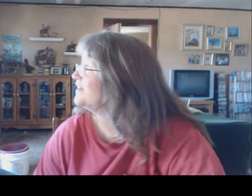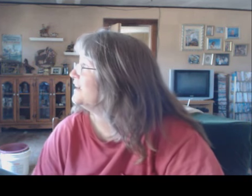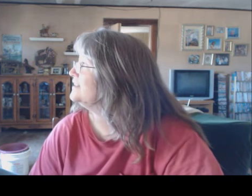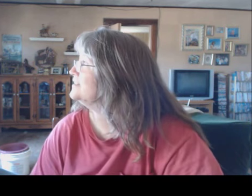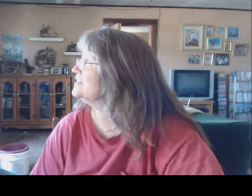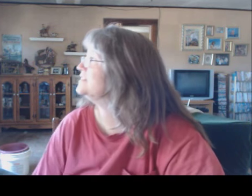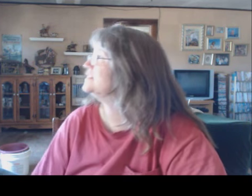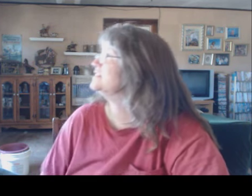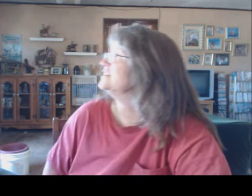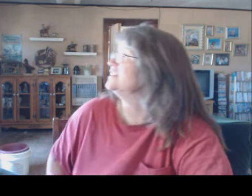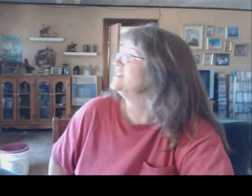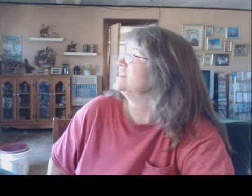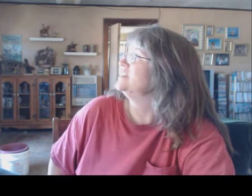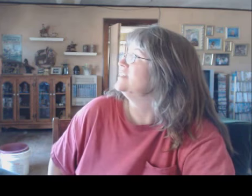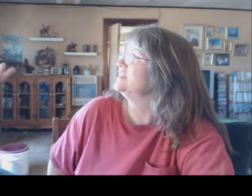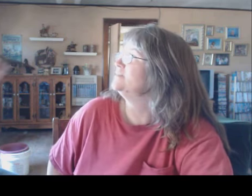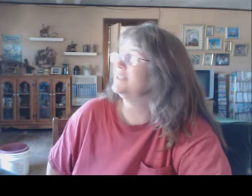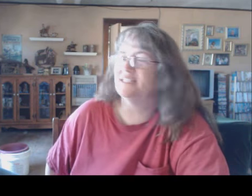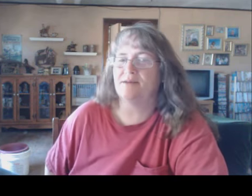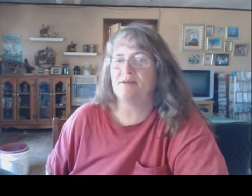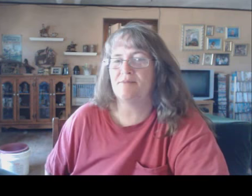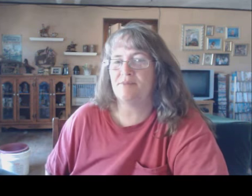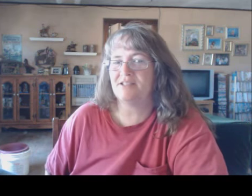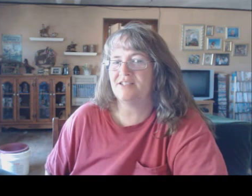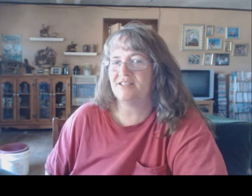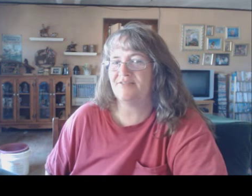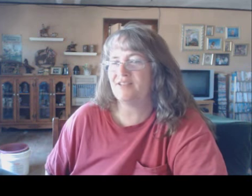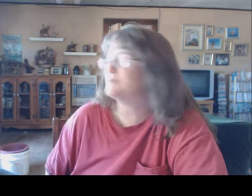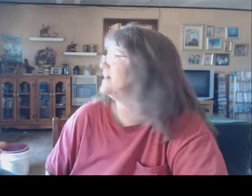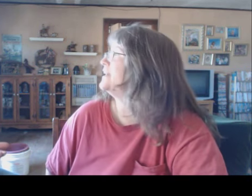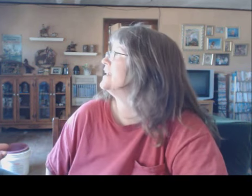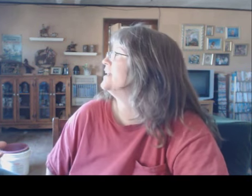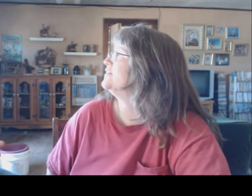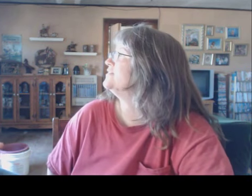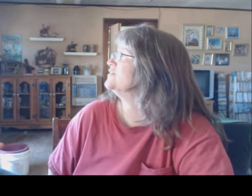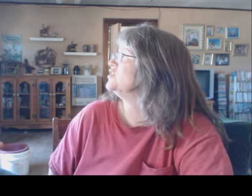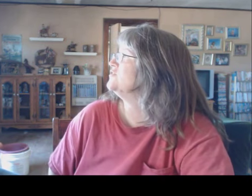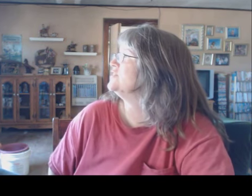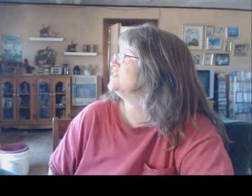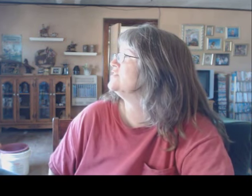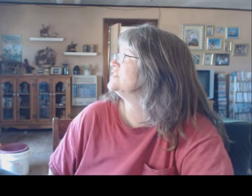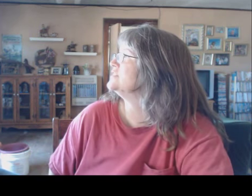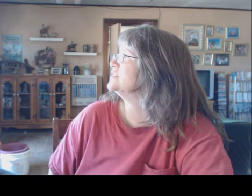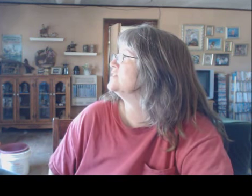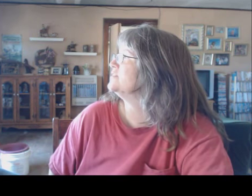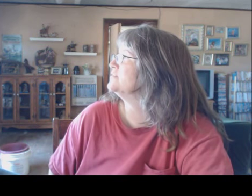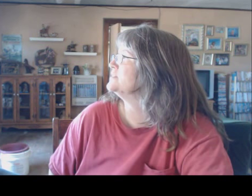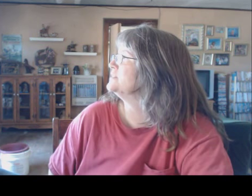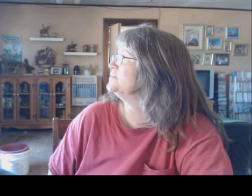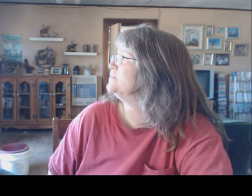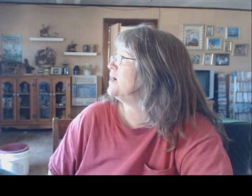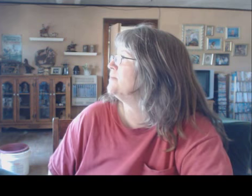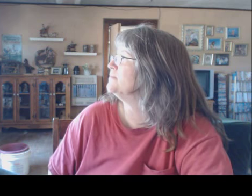Right? In the meantime, I've been busted in the face by a kiff. Dove under a fence to get away from Zebu Mom.